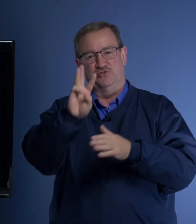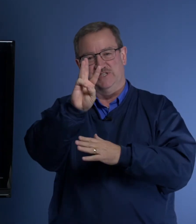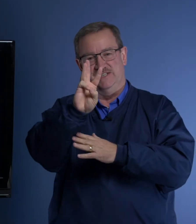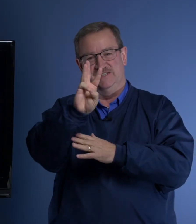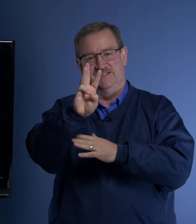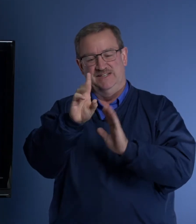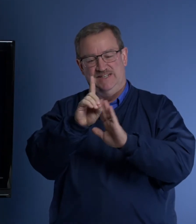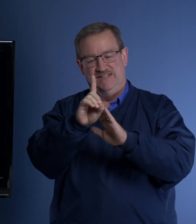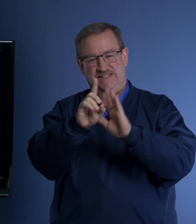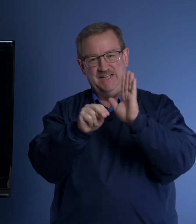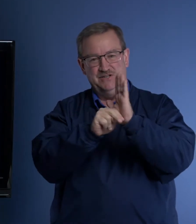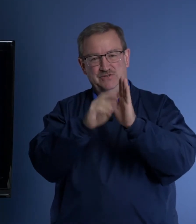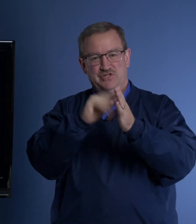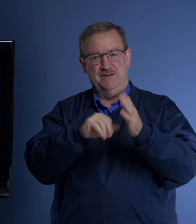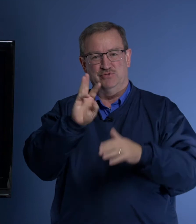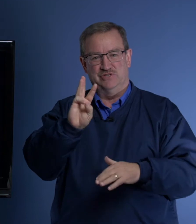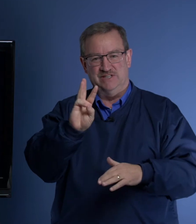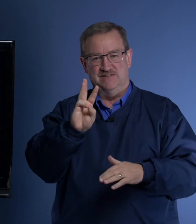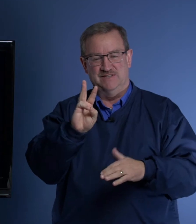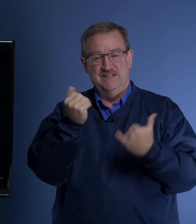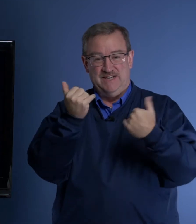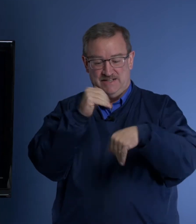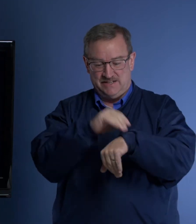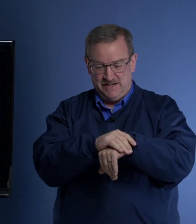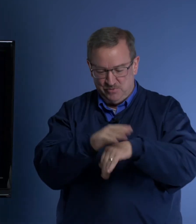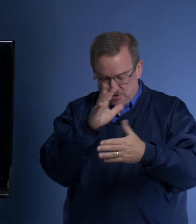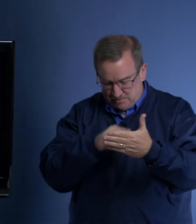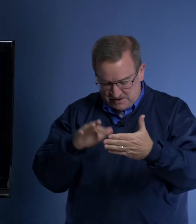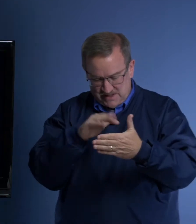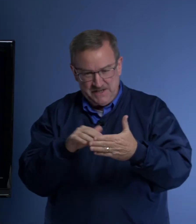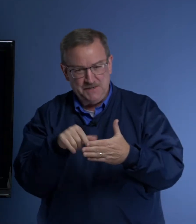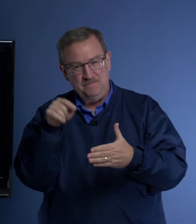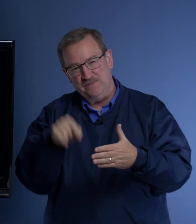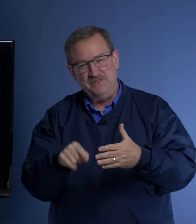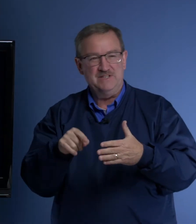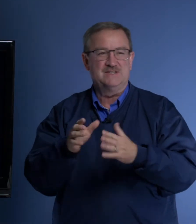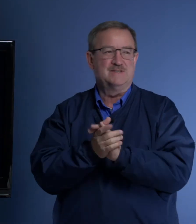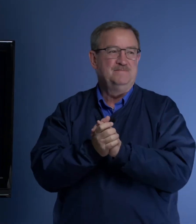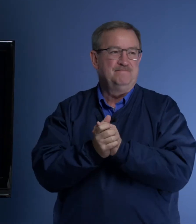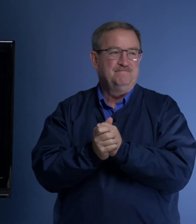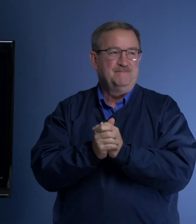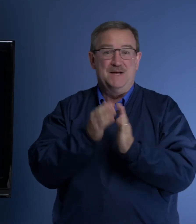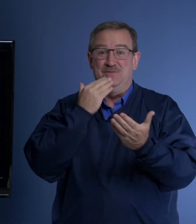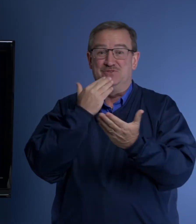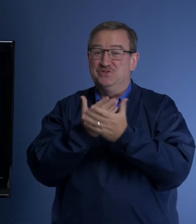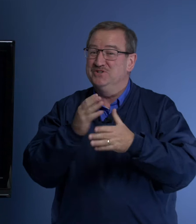6, Daniel chapter 6, and tonight we're going to be studying this, this good